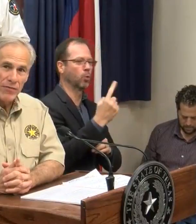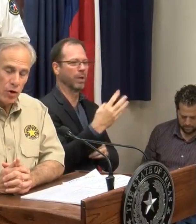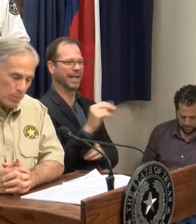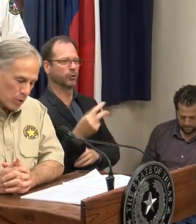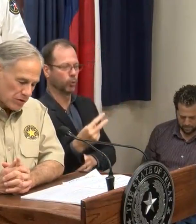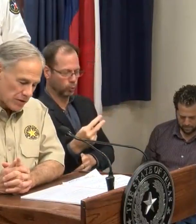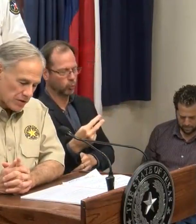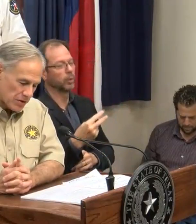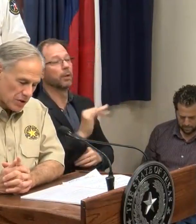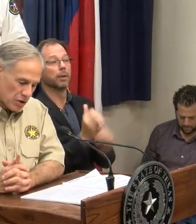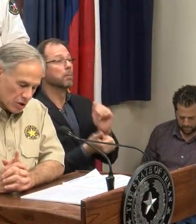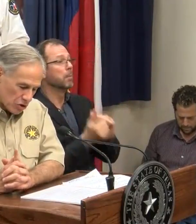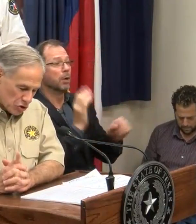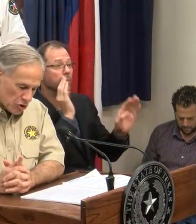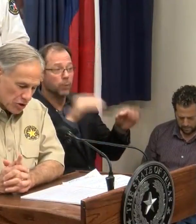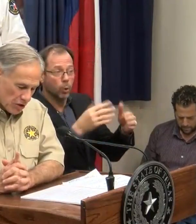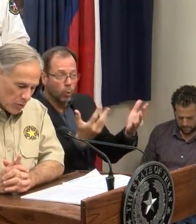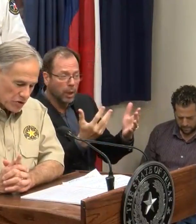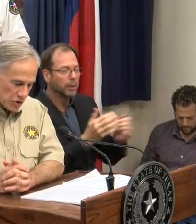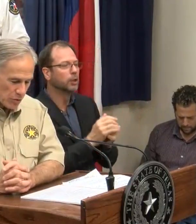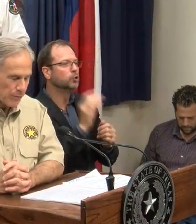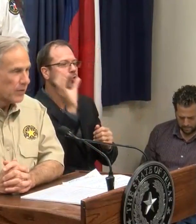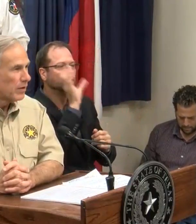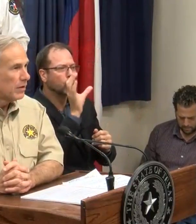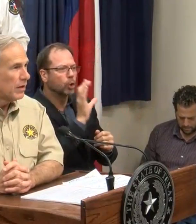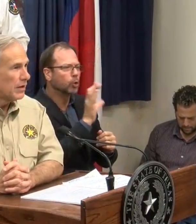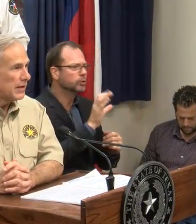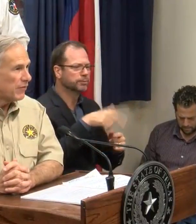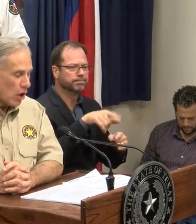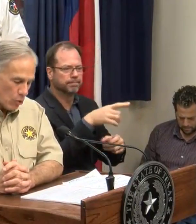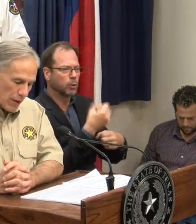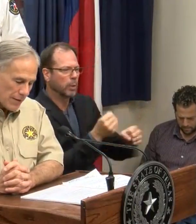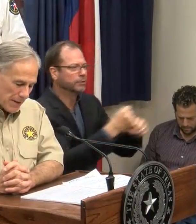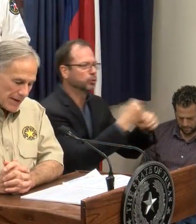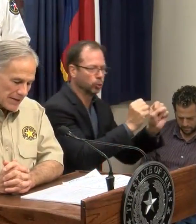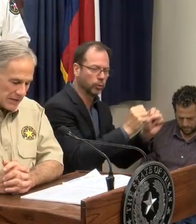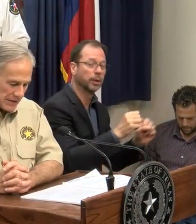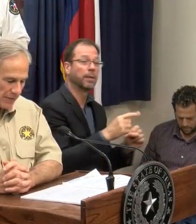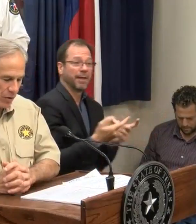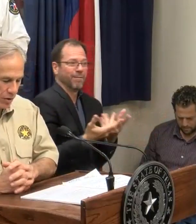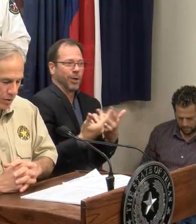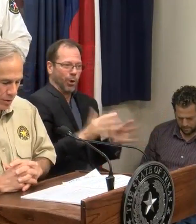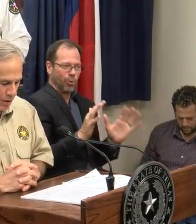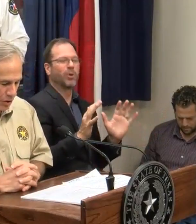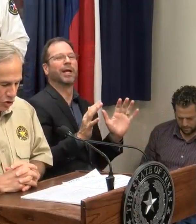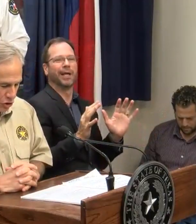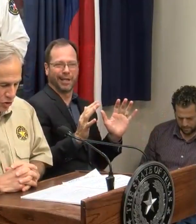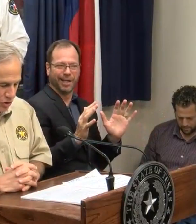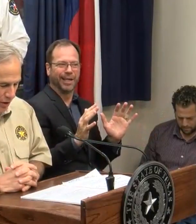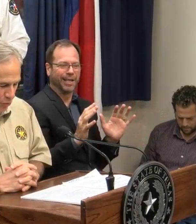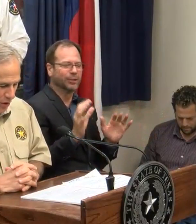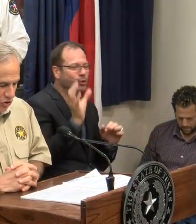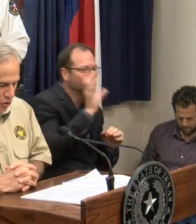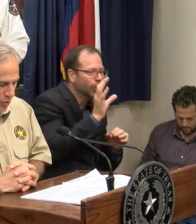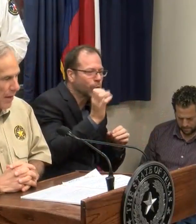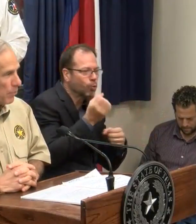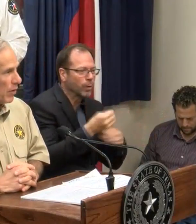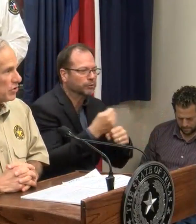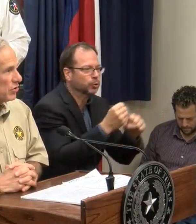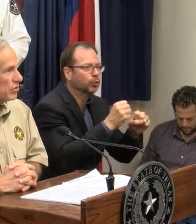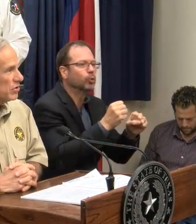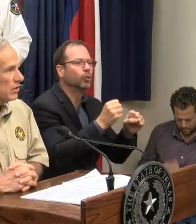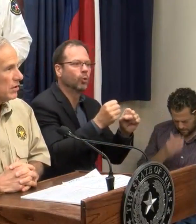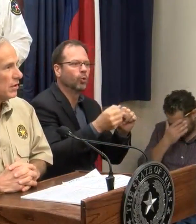their primary focal points is search and rescue. They've already made several search and rescue